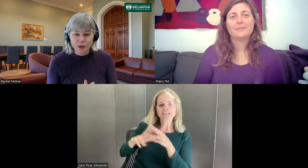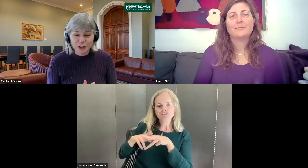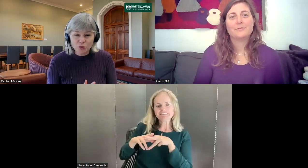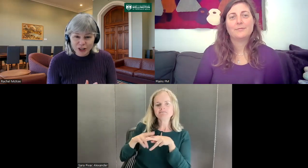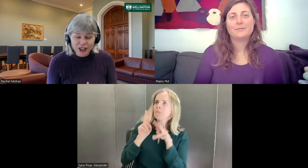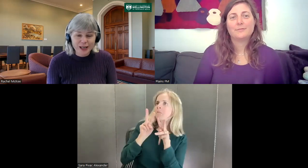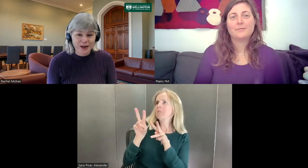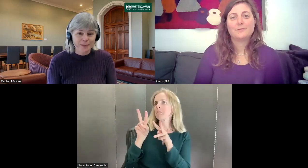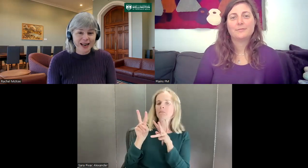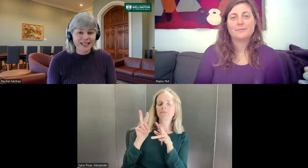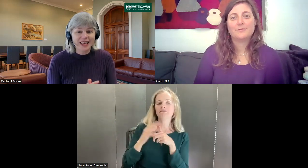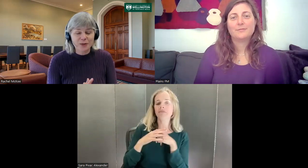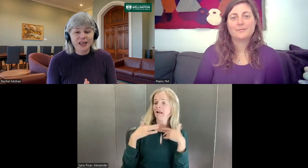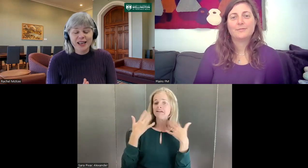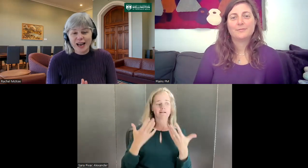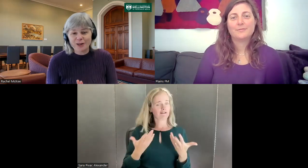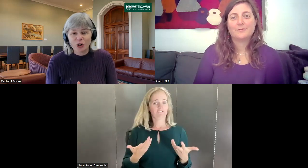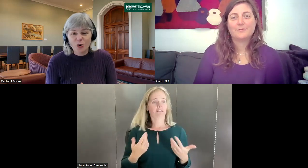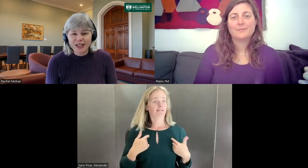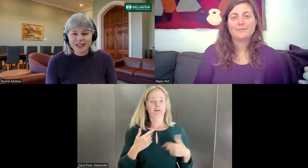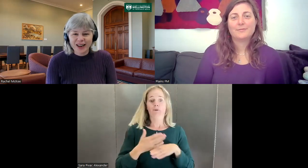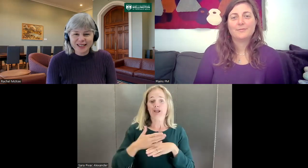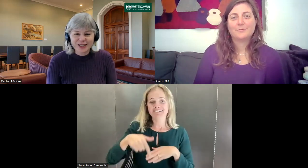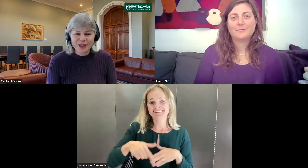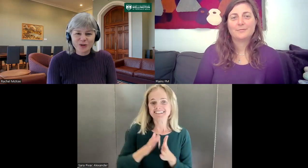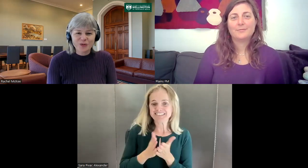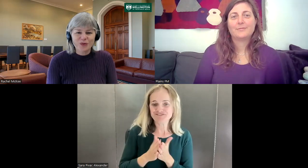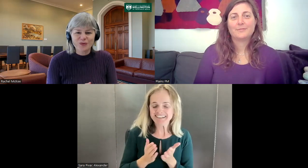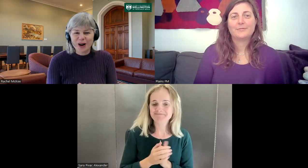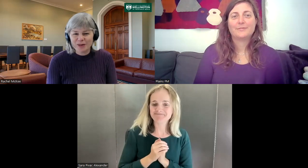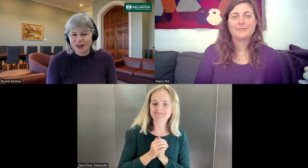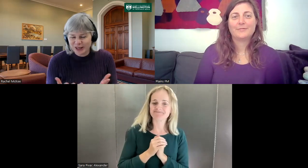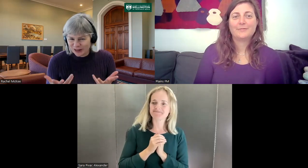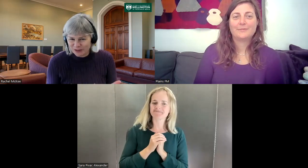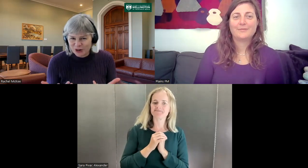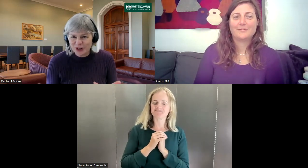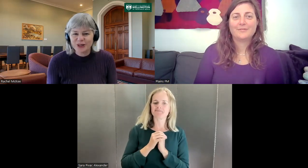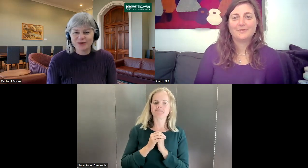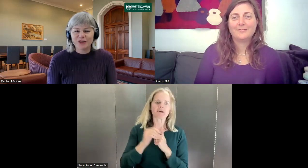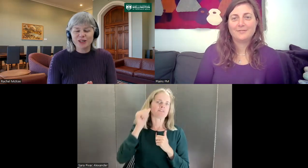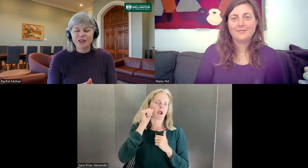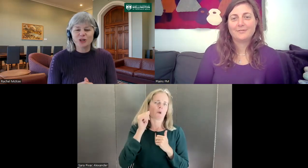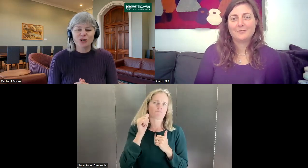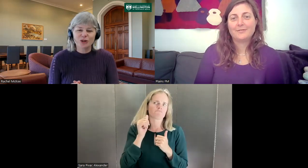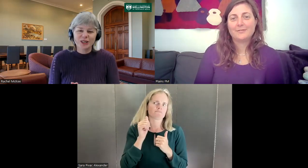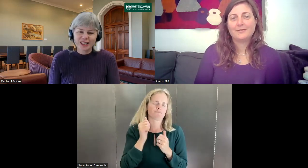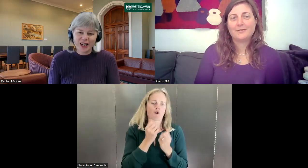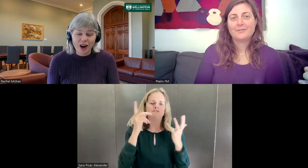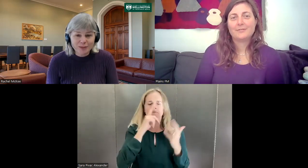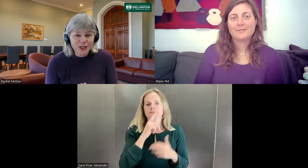was originally being made and they were recording signs. So my parents were, in the original contributors and then I'm still